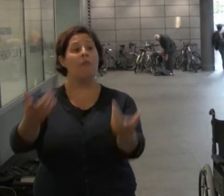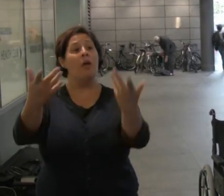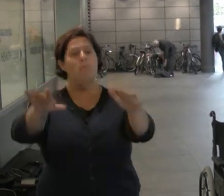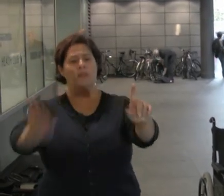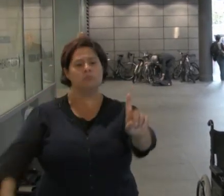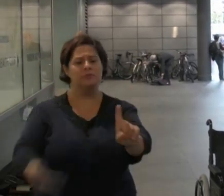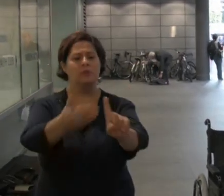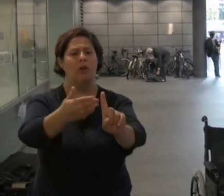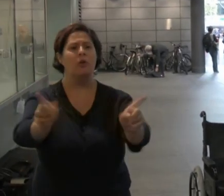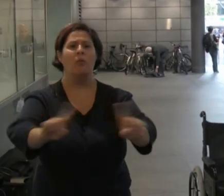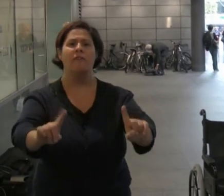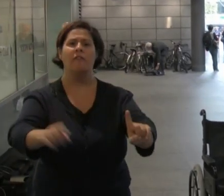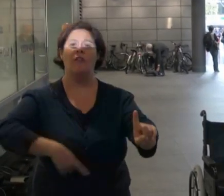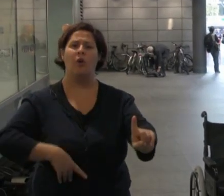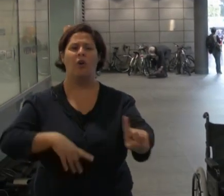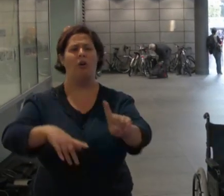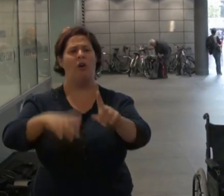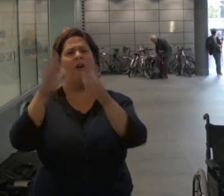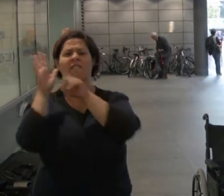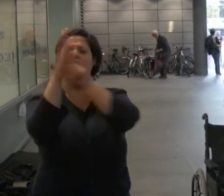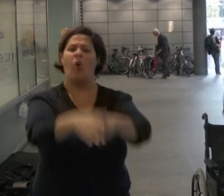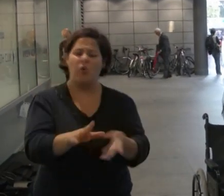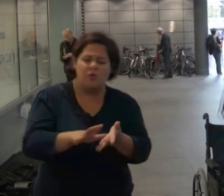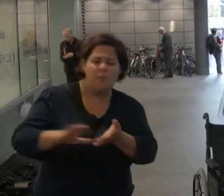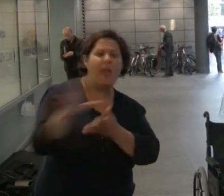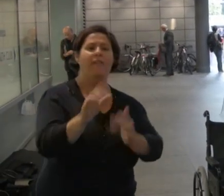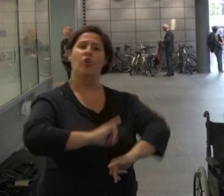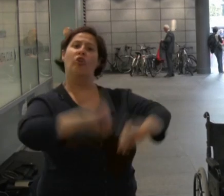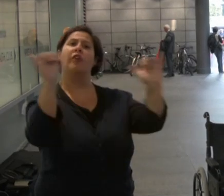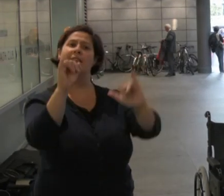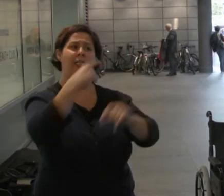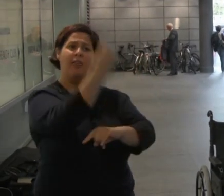targeted and forced to pay for a crisis they did not create.